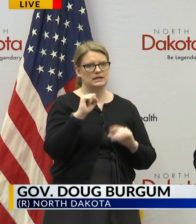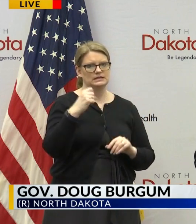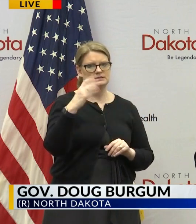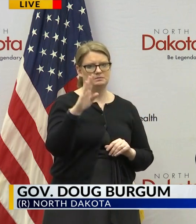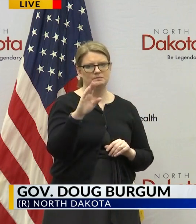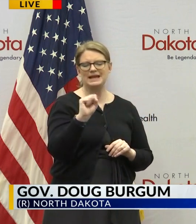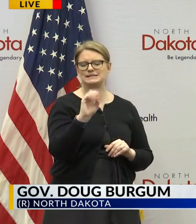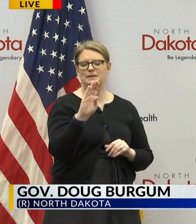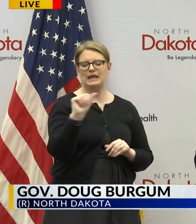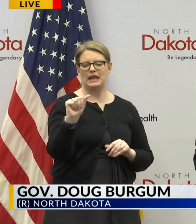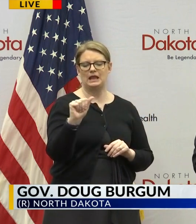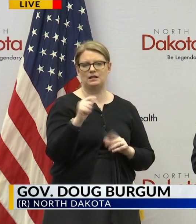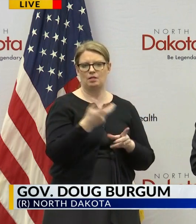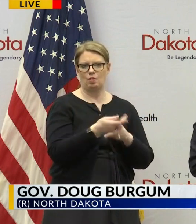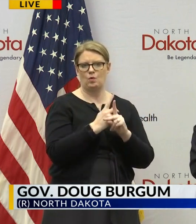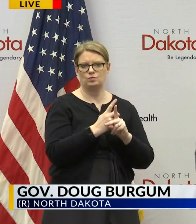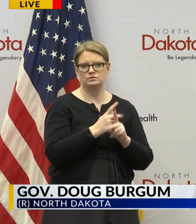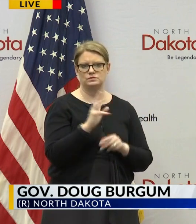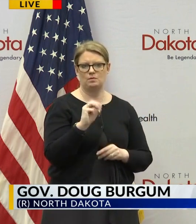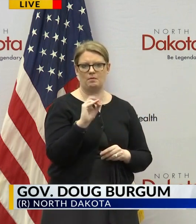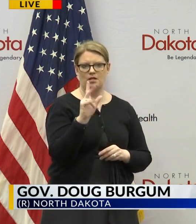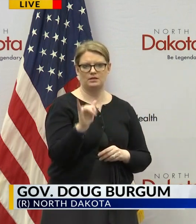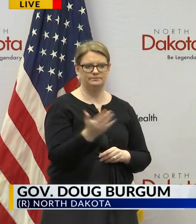loans but here's Molly Molly